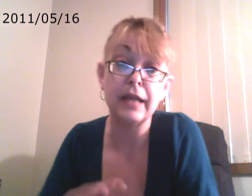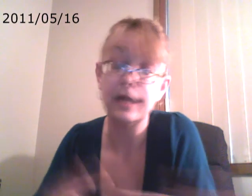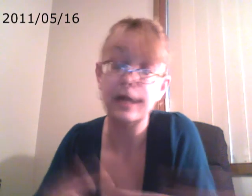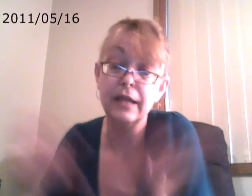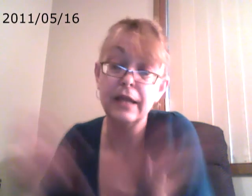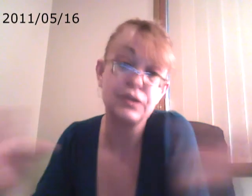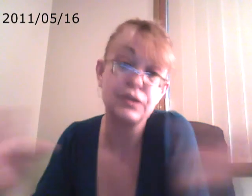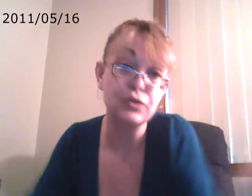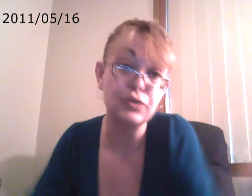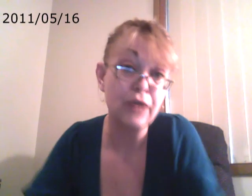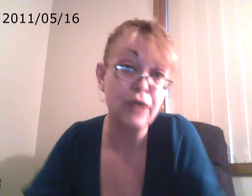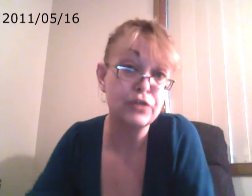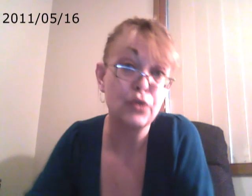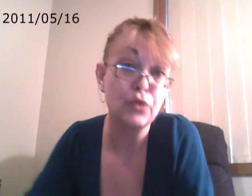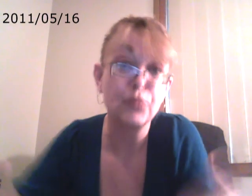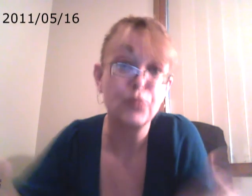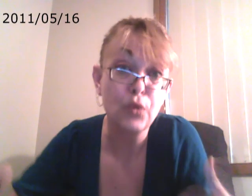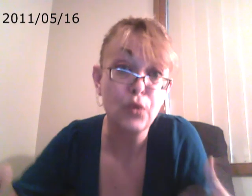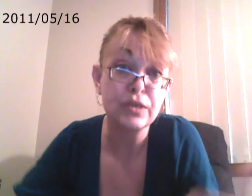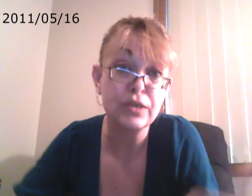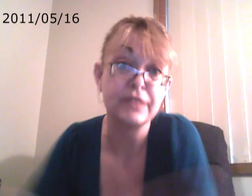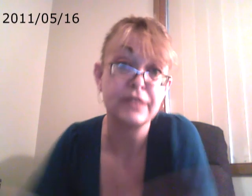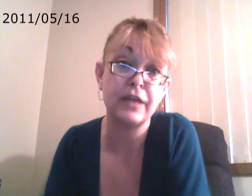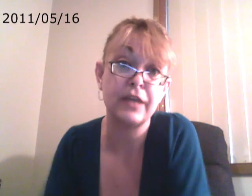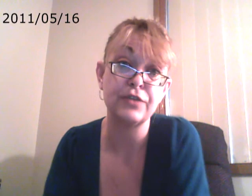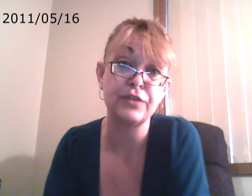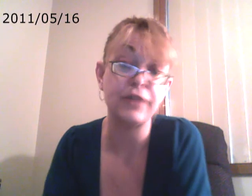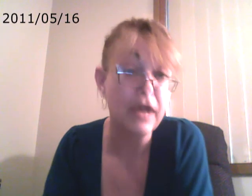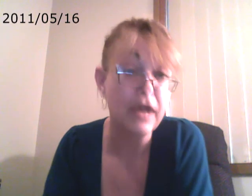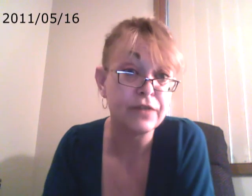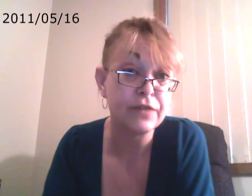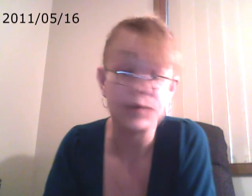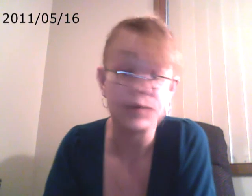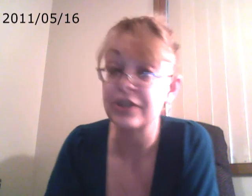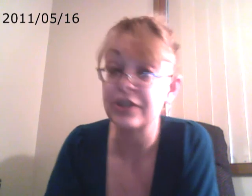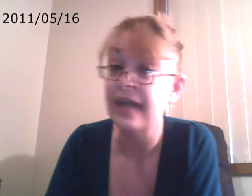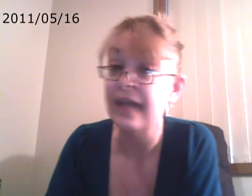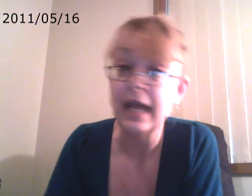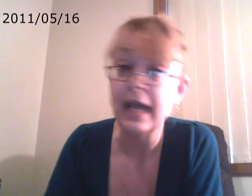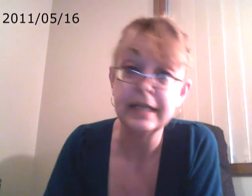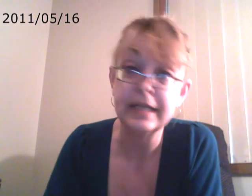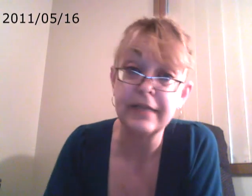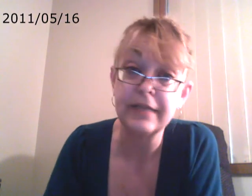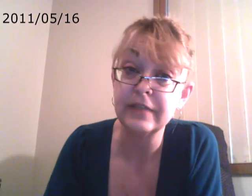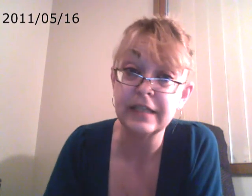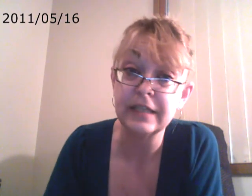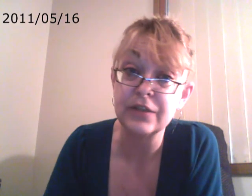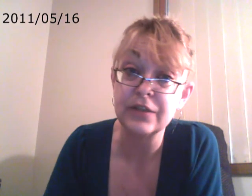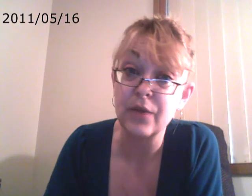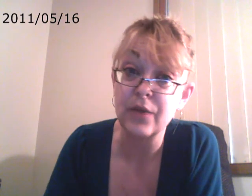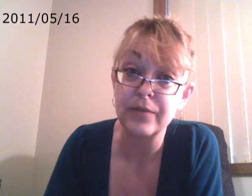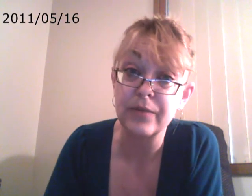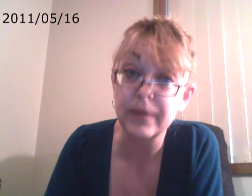so you do have to know the process of getting yourself out of a depression. And it definitely is not with a pill.